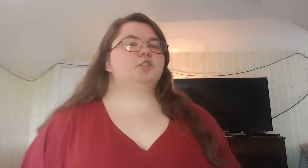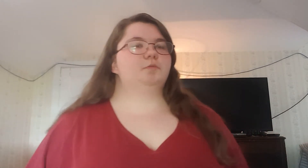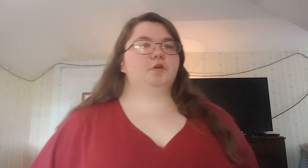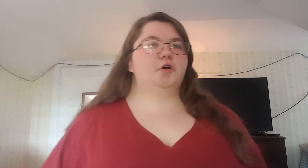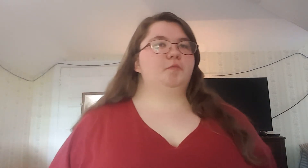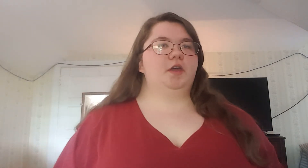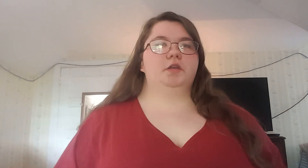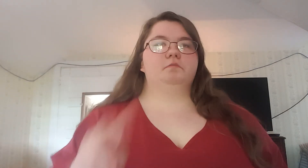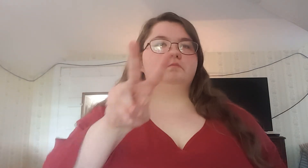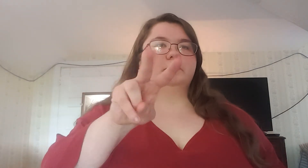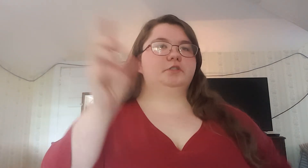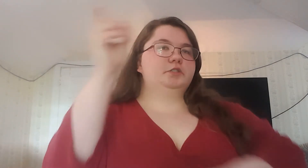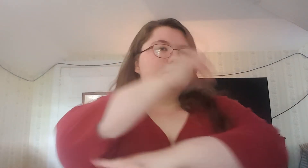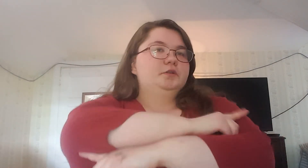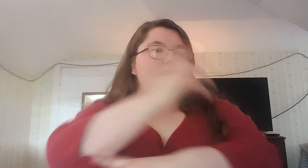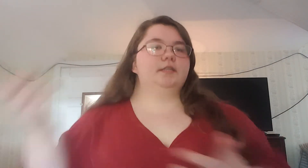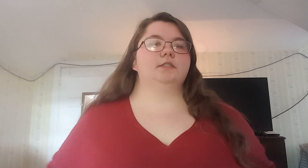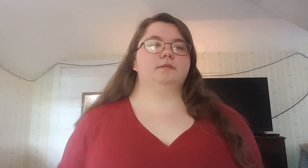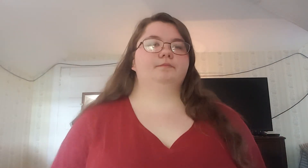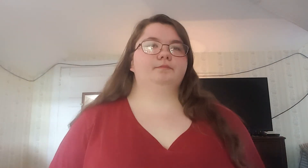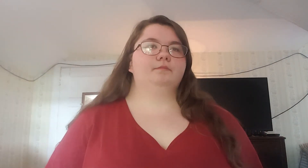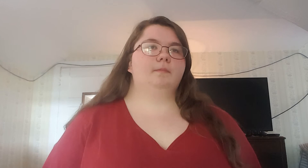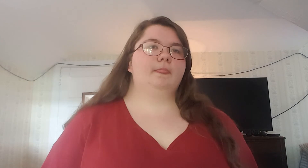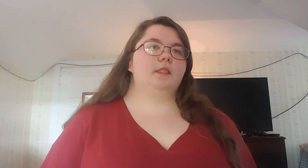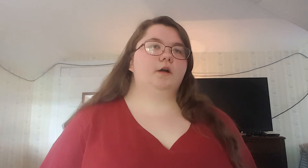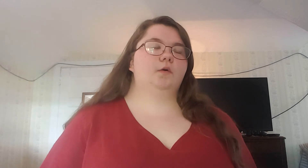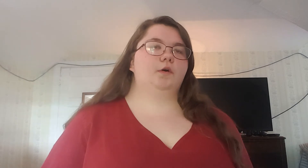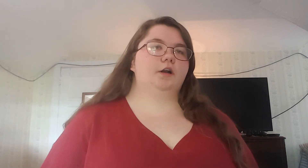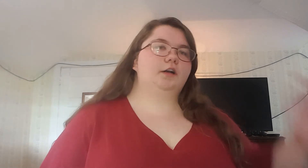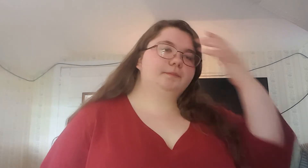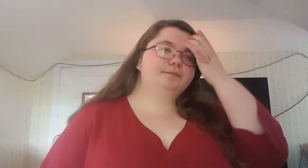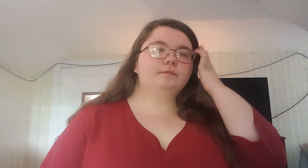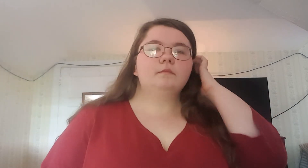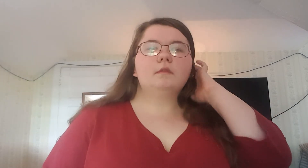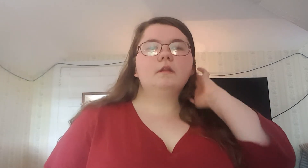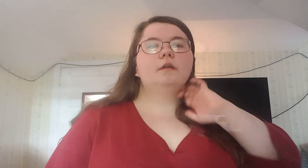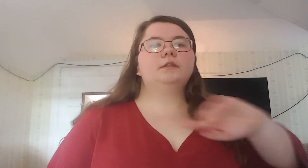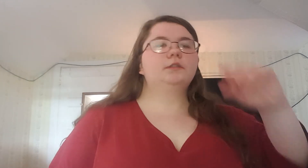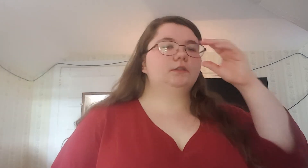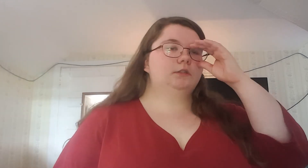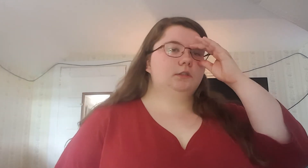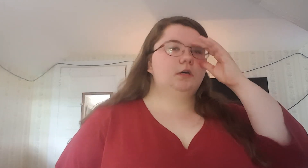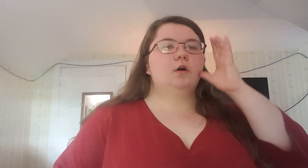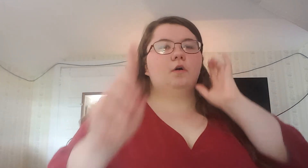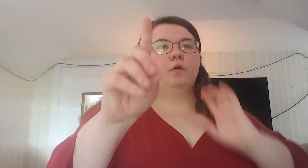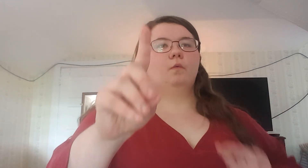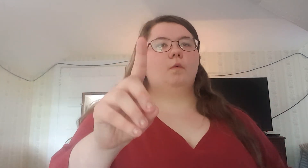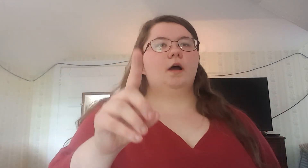she'll be home in 2 days. Or, 1,